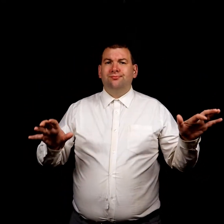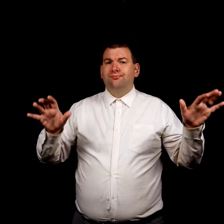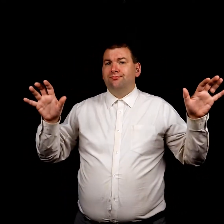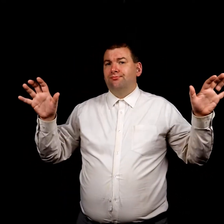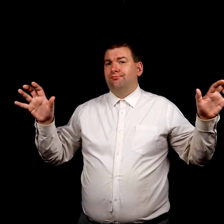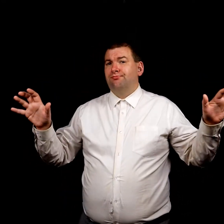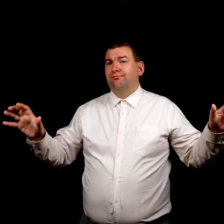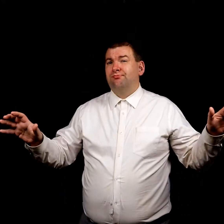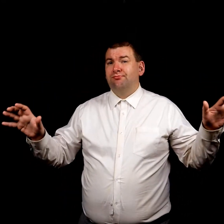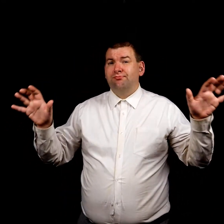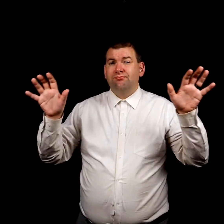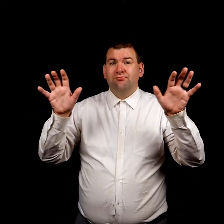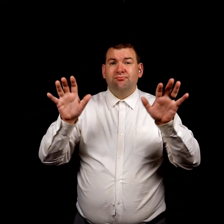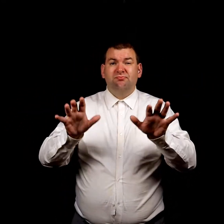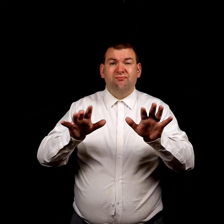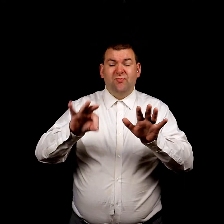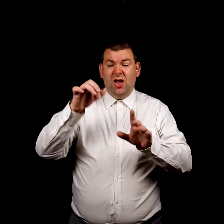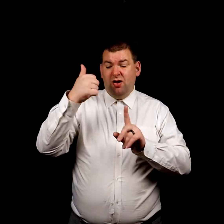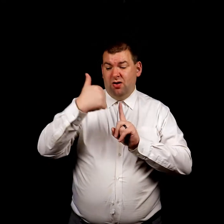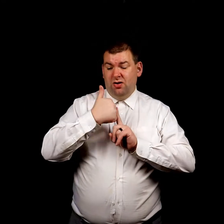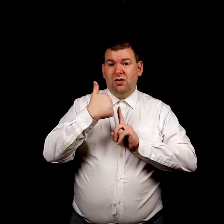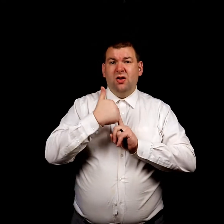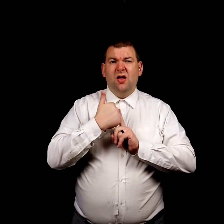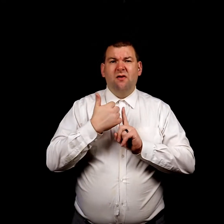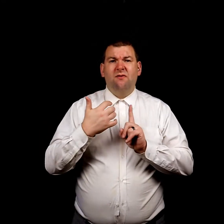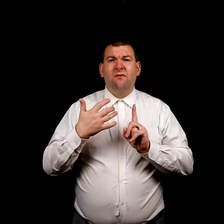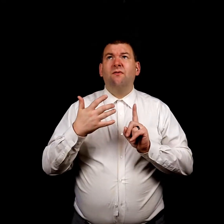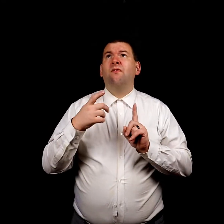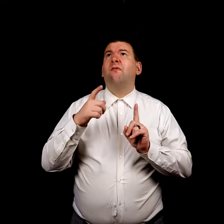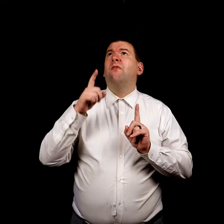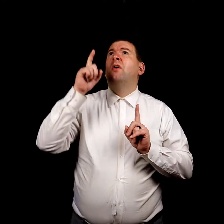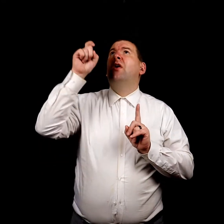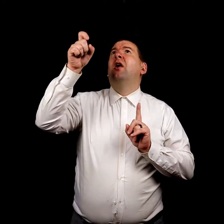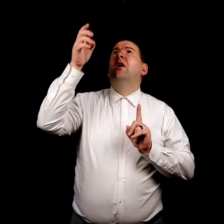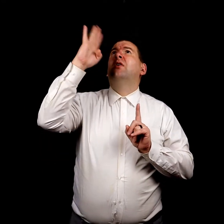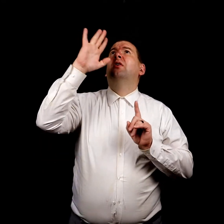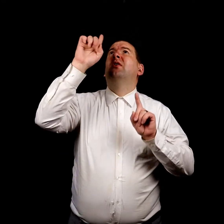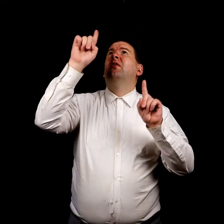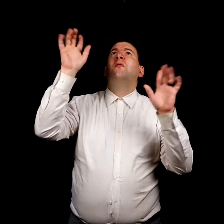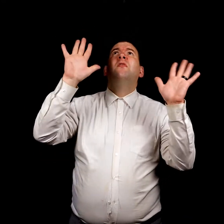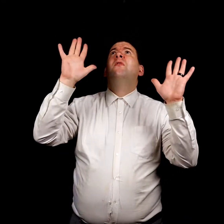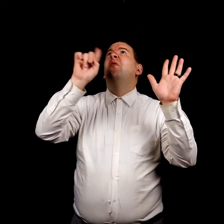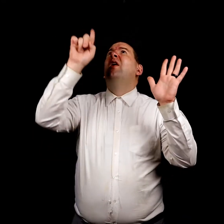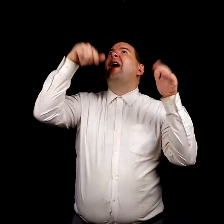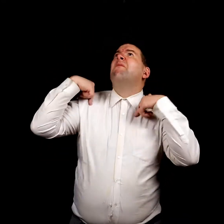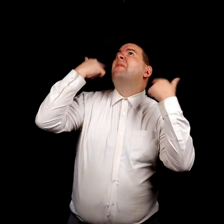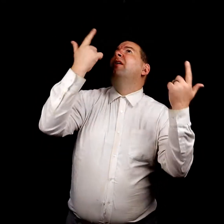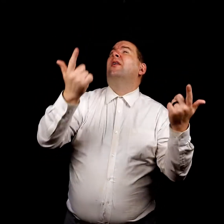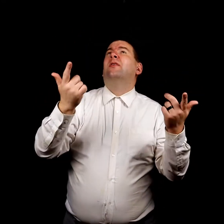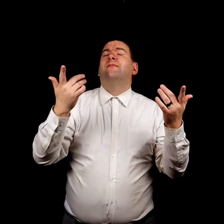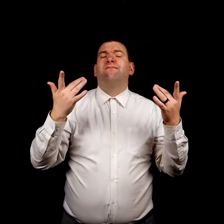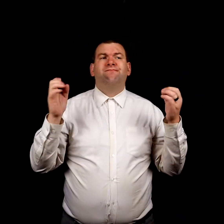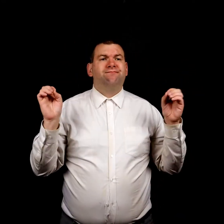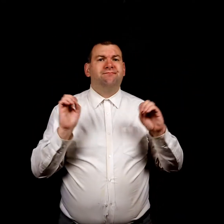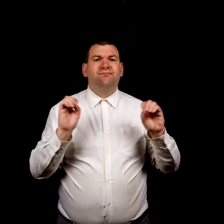Do you ever find yourself asking God where He's been?